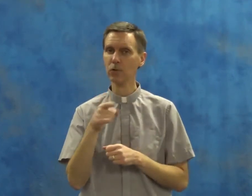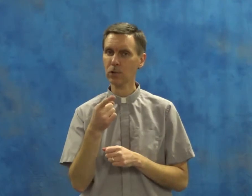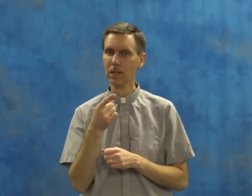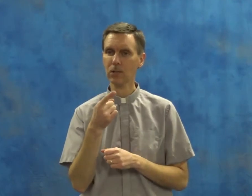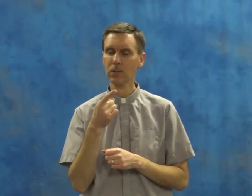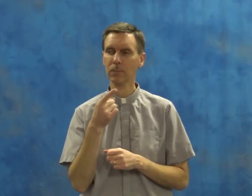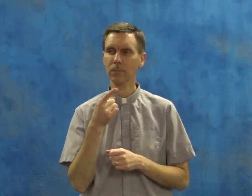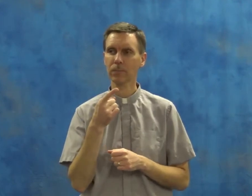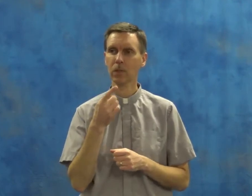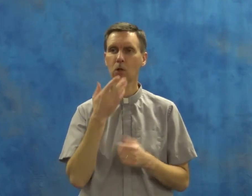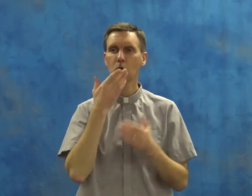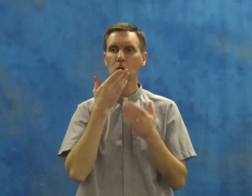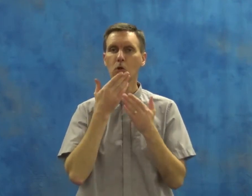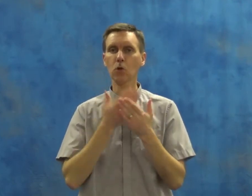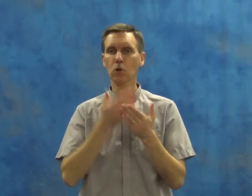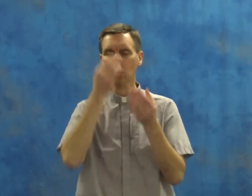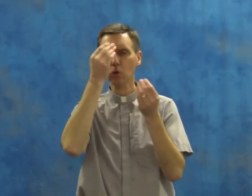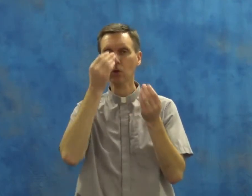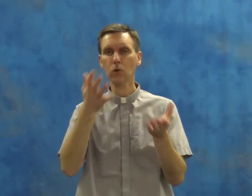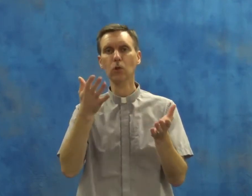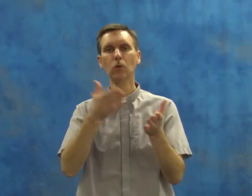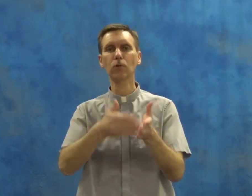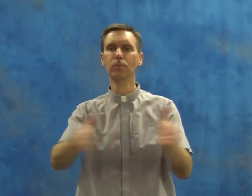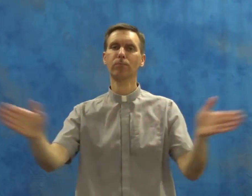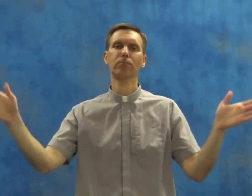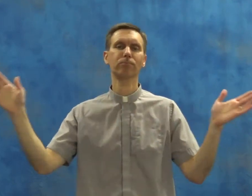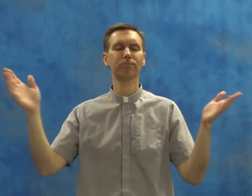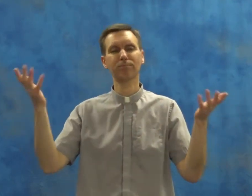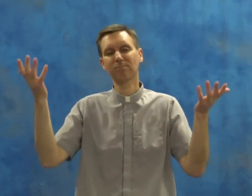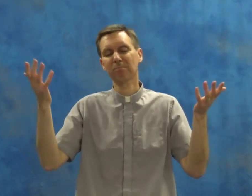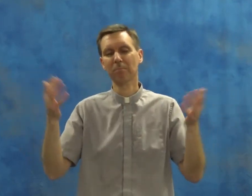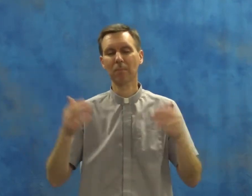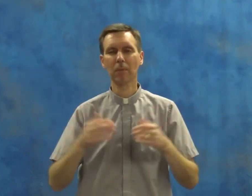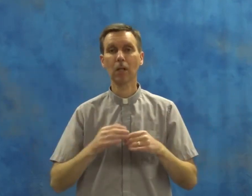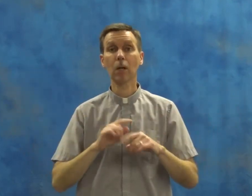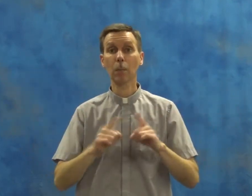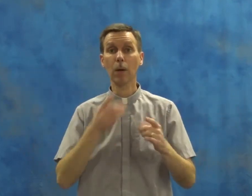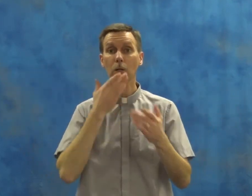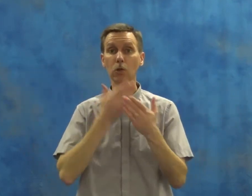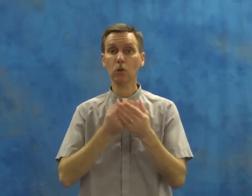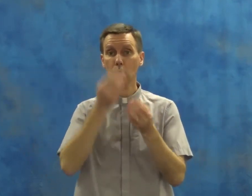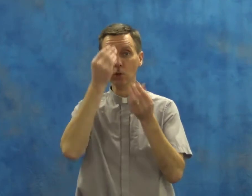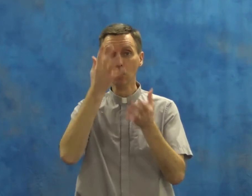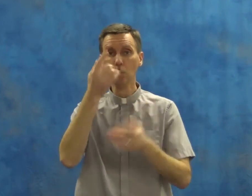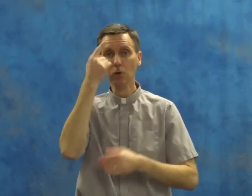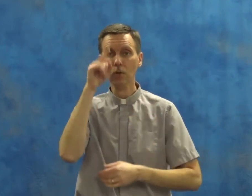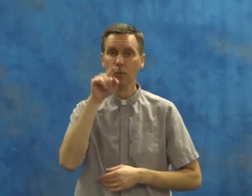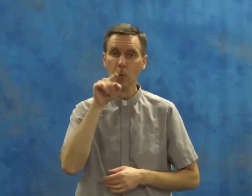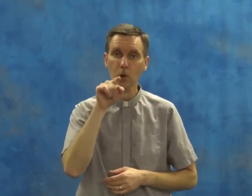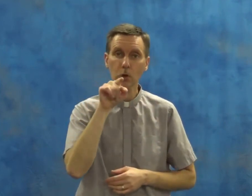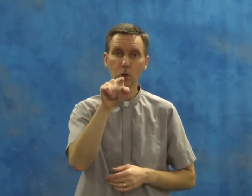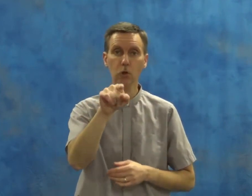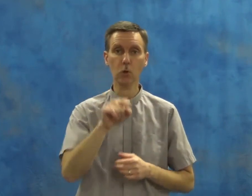just good news, but good news for you.